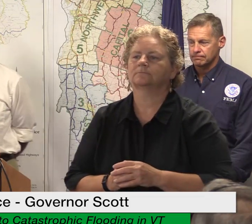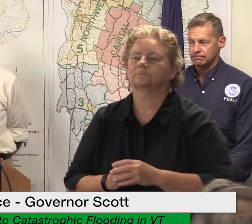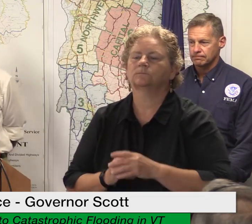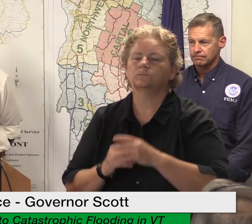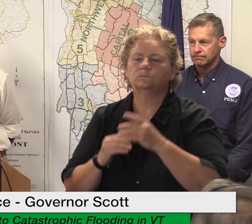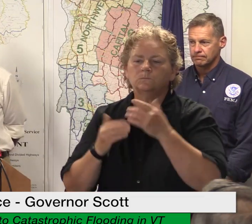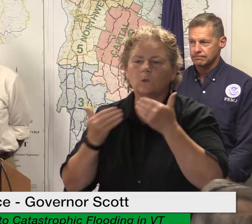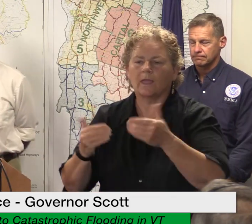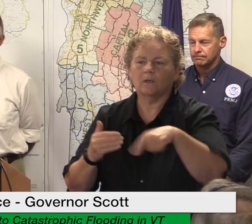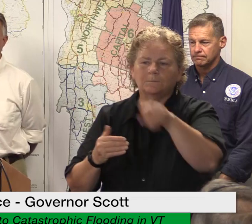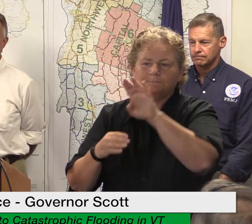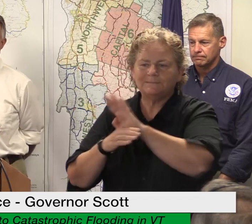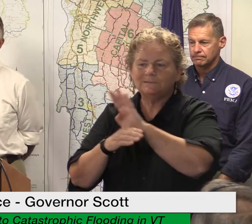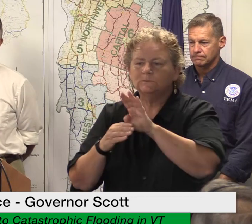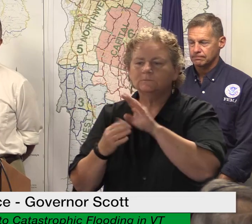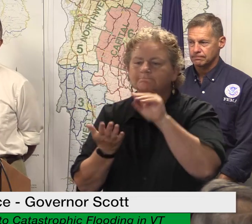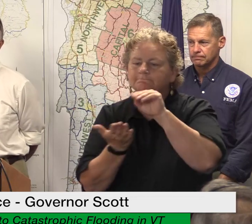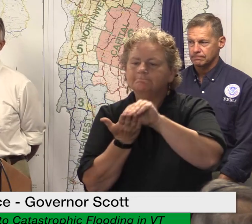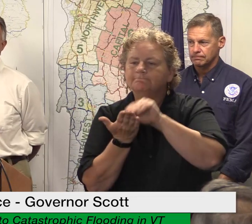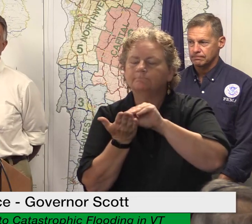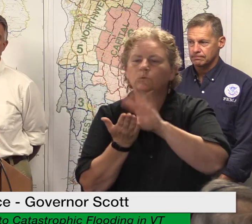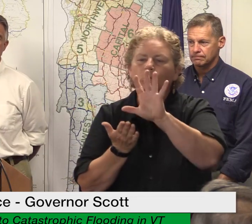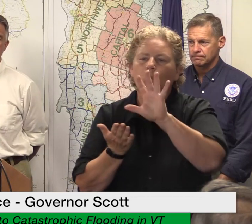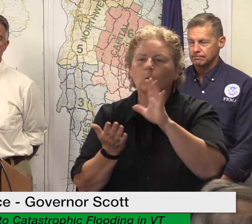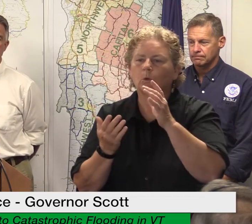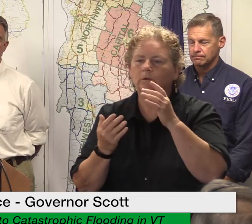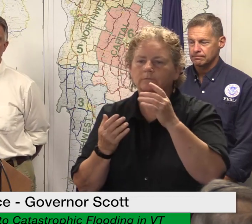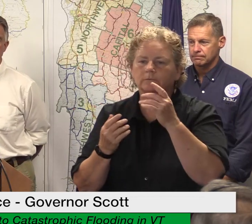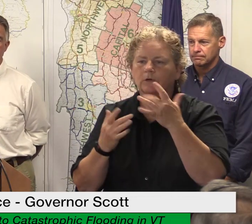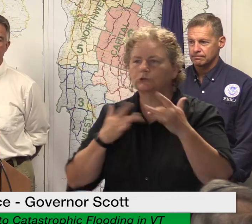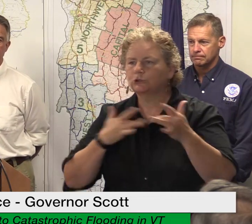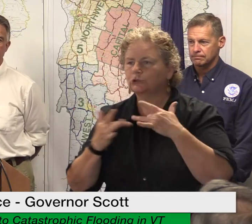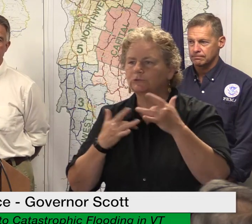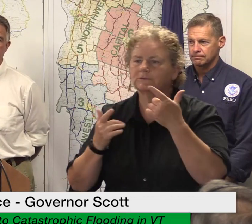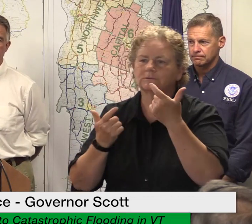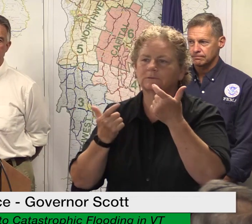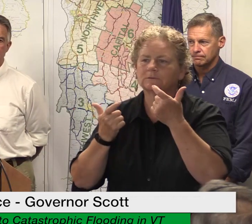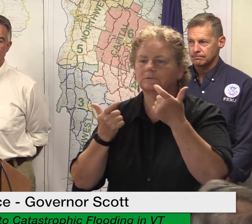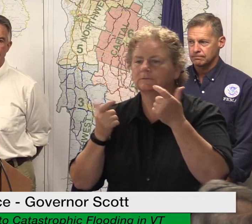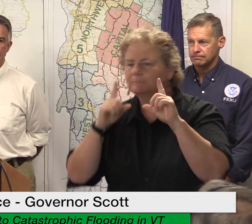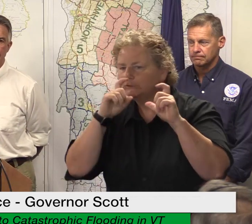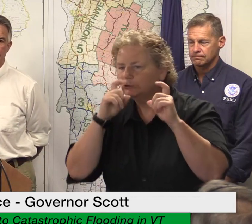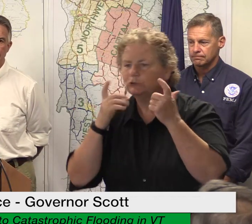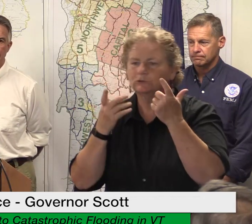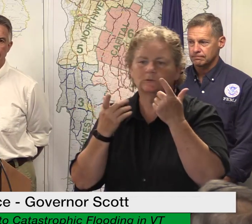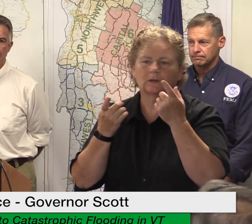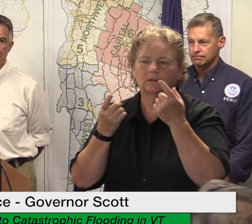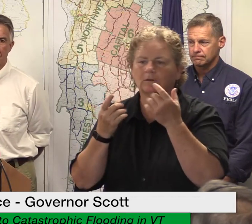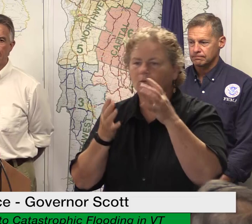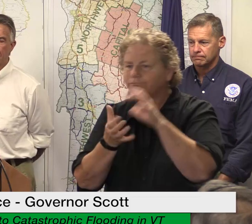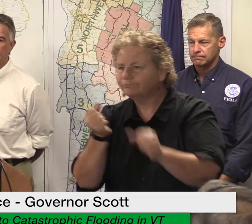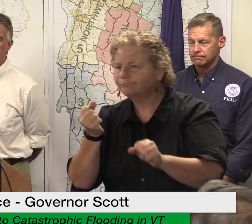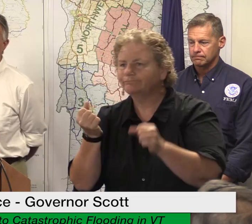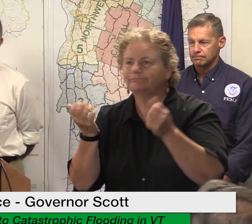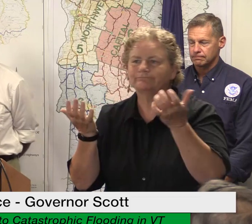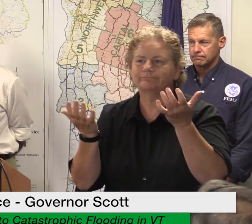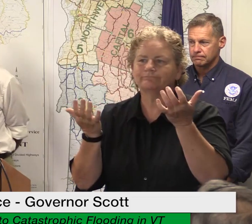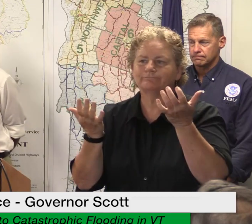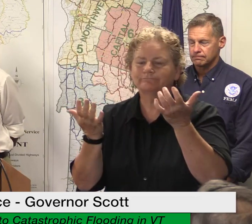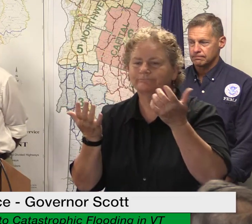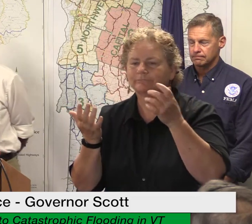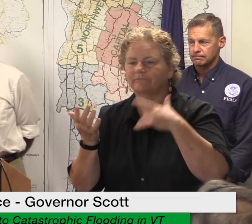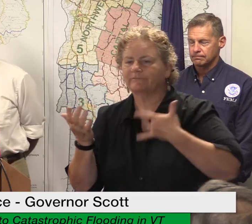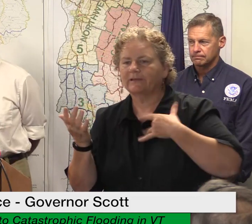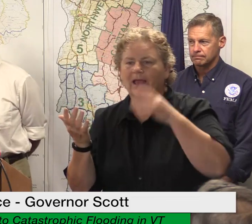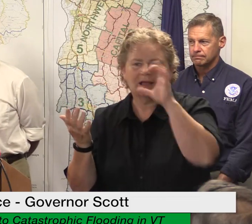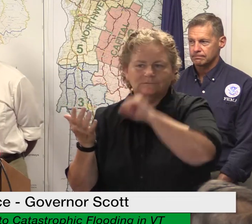adjuster damage assessments estimates for repairs and or actual paid expenses we